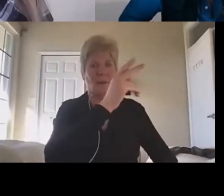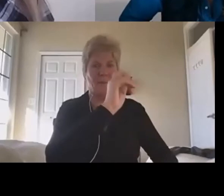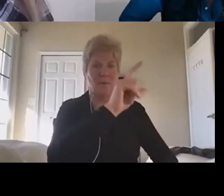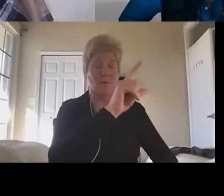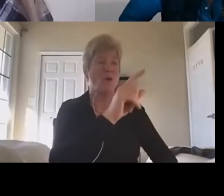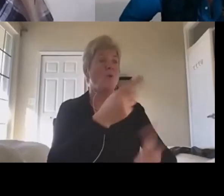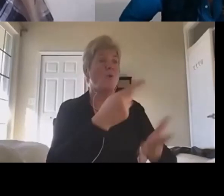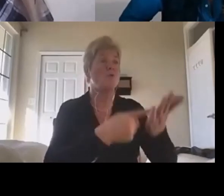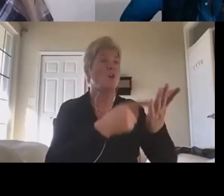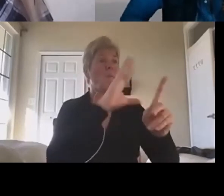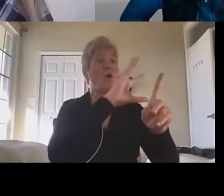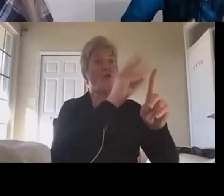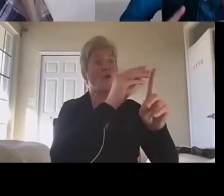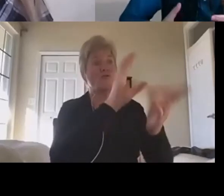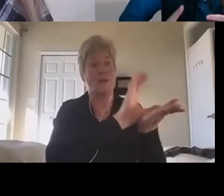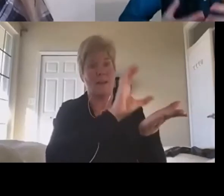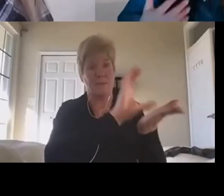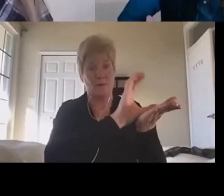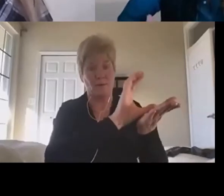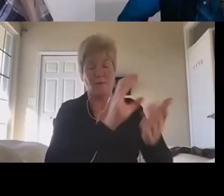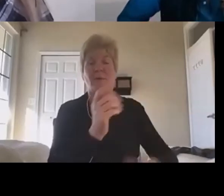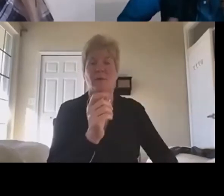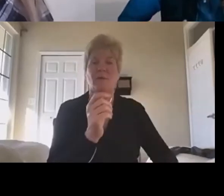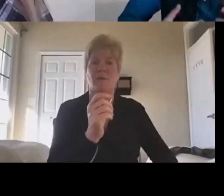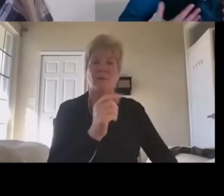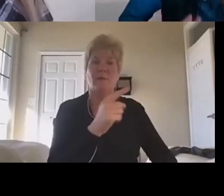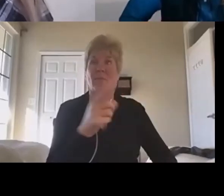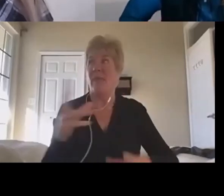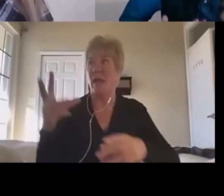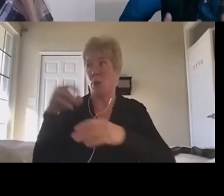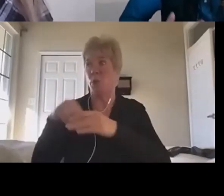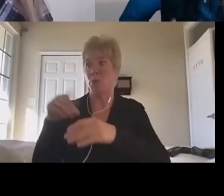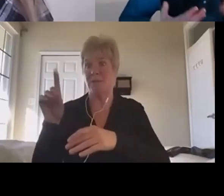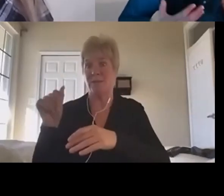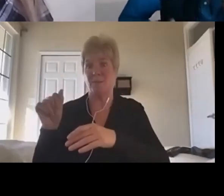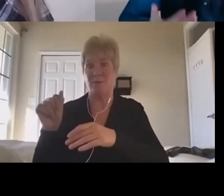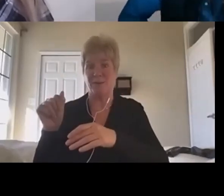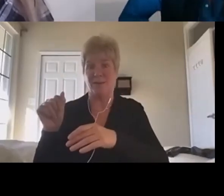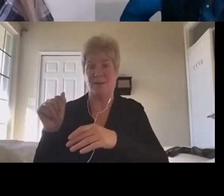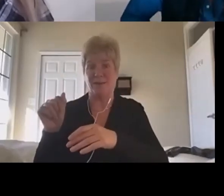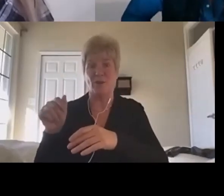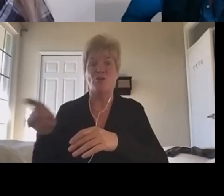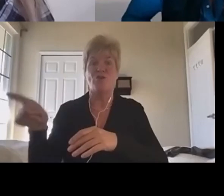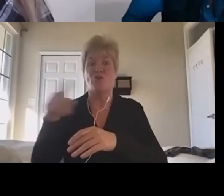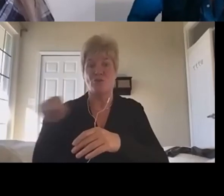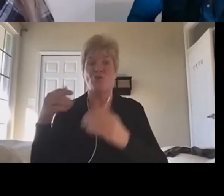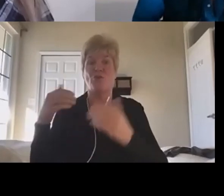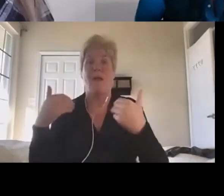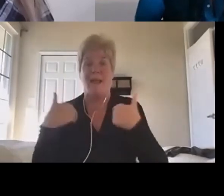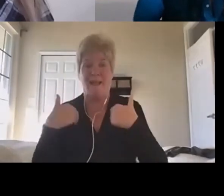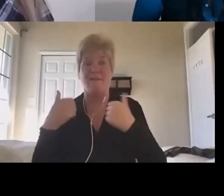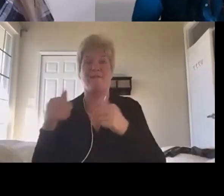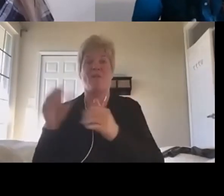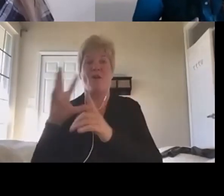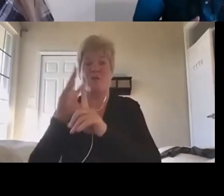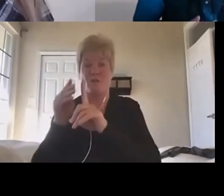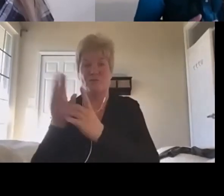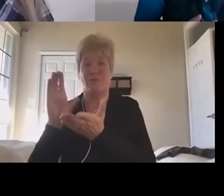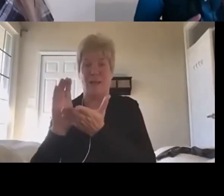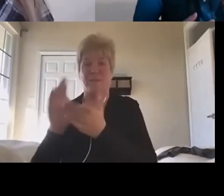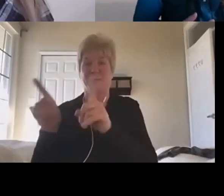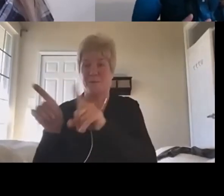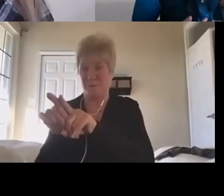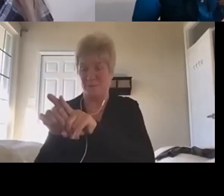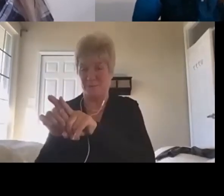capital as well, it includes the disability community. You come with your own cultural capital and also